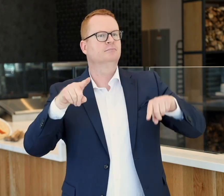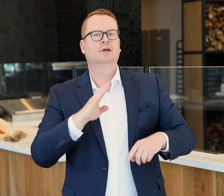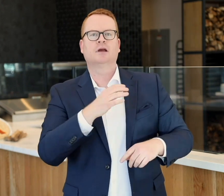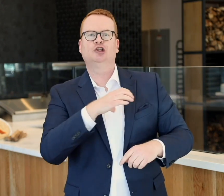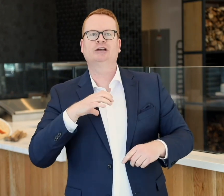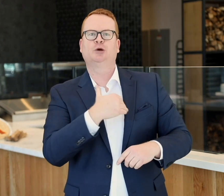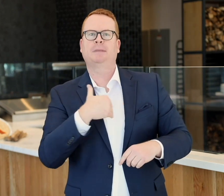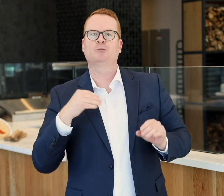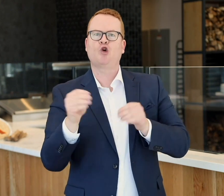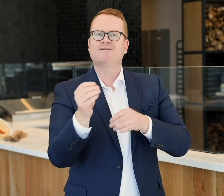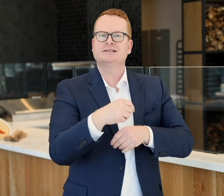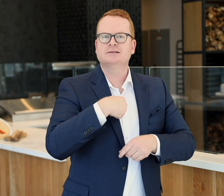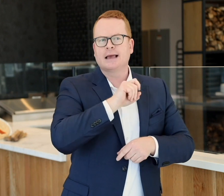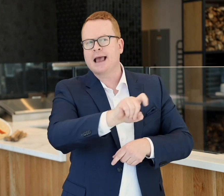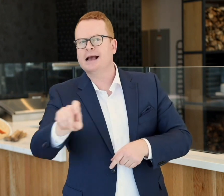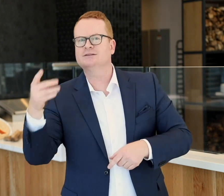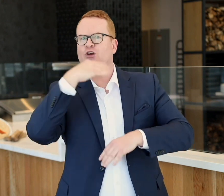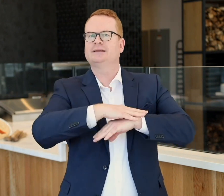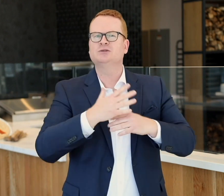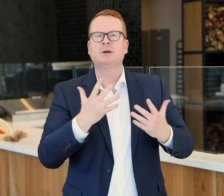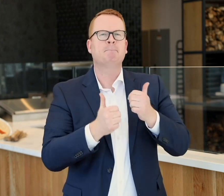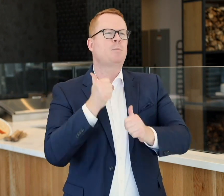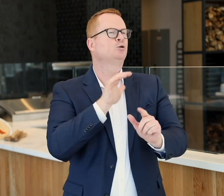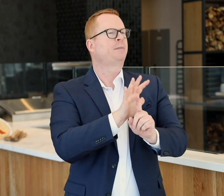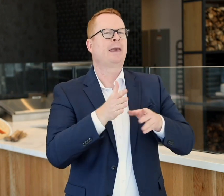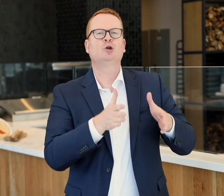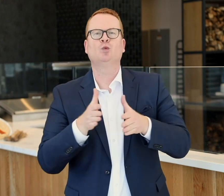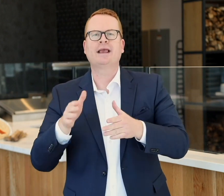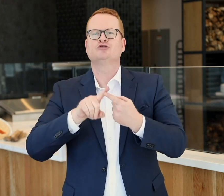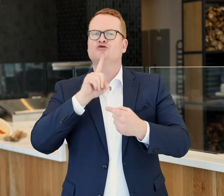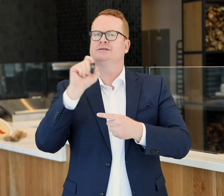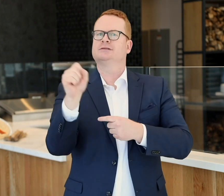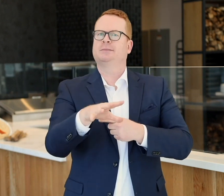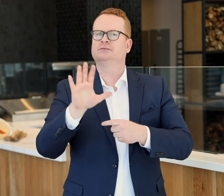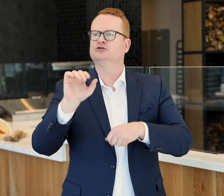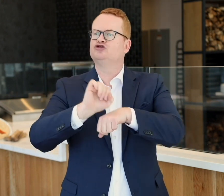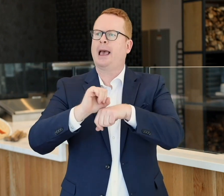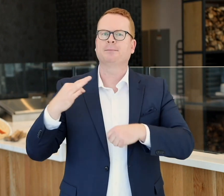different congressional member offices, what's the most popular way to submit job applications?